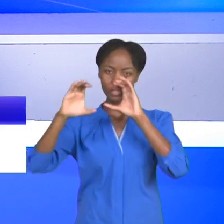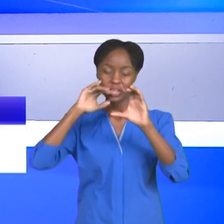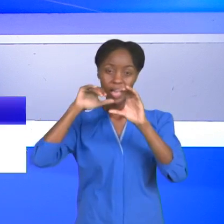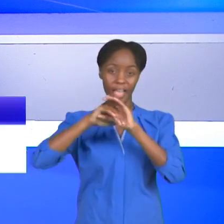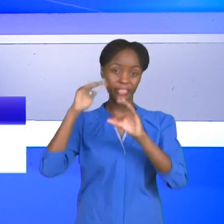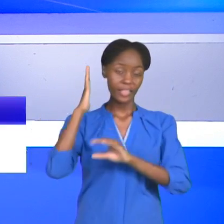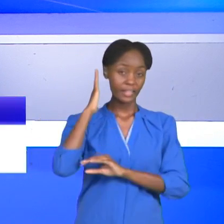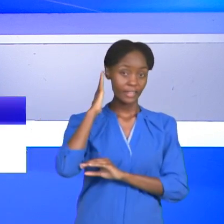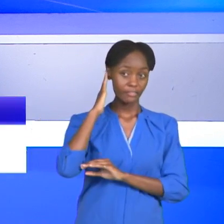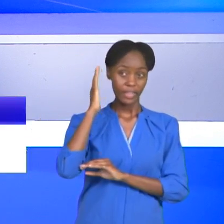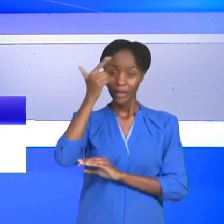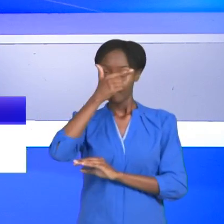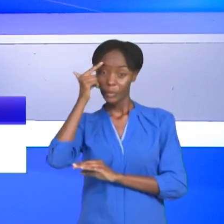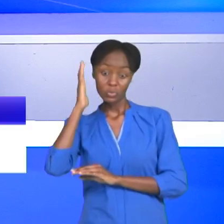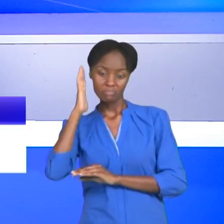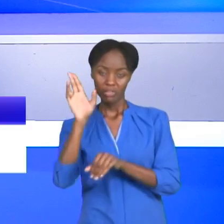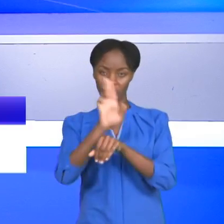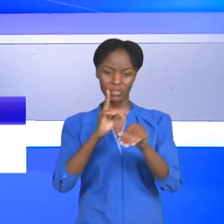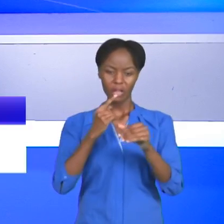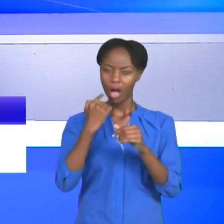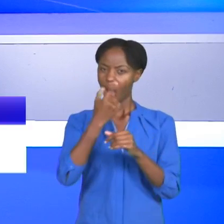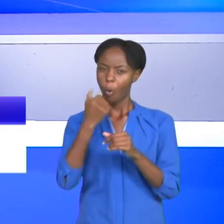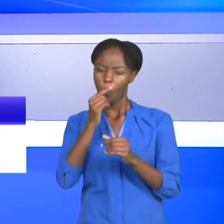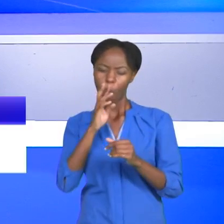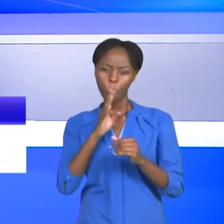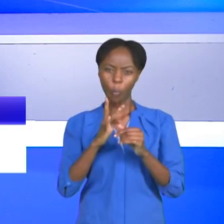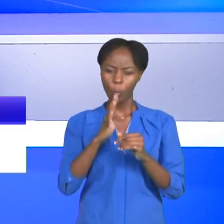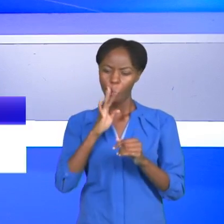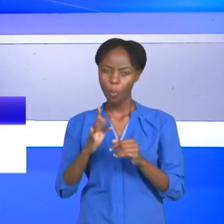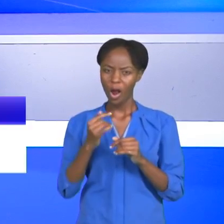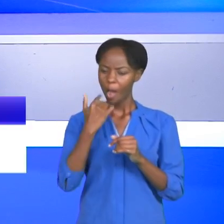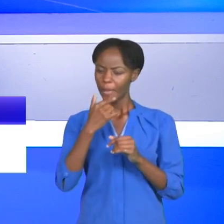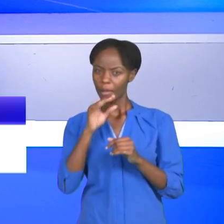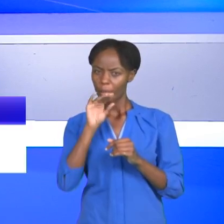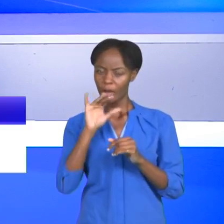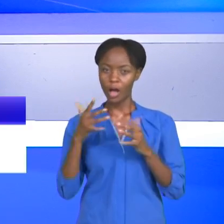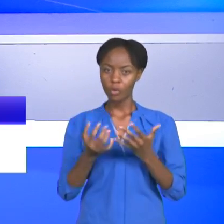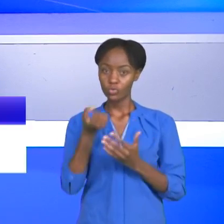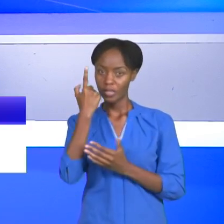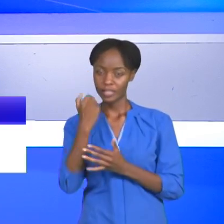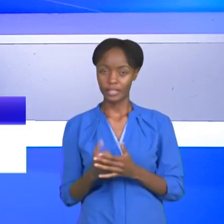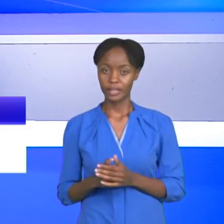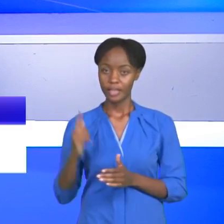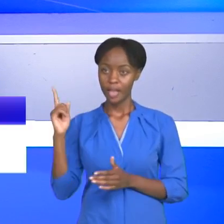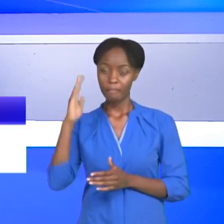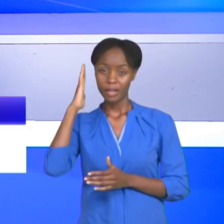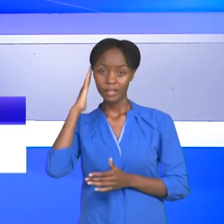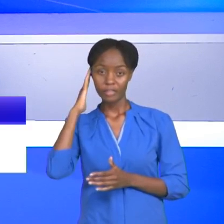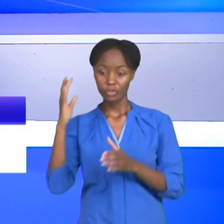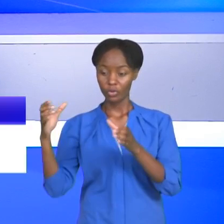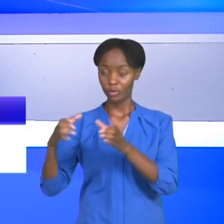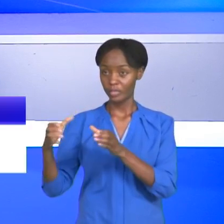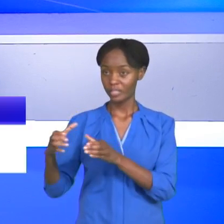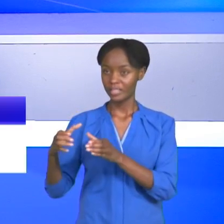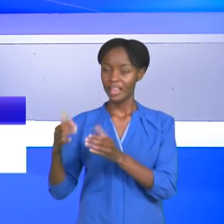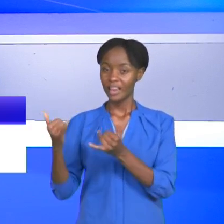depend heavily on lip-syncing to understand and respond effectively now as robert omer reports the deaf community give us an optional